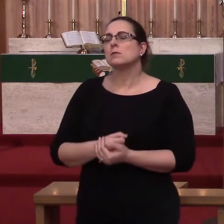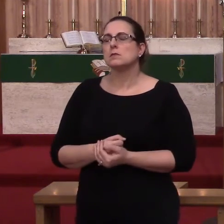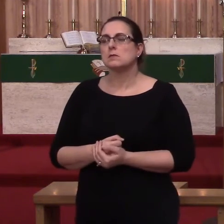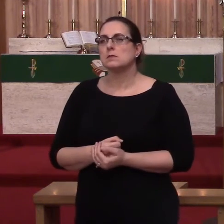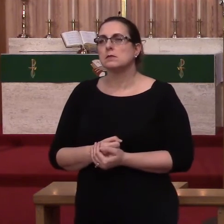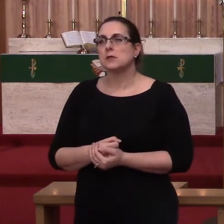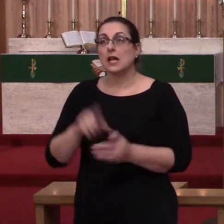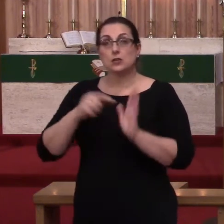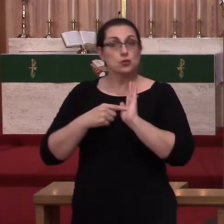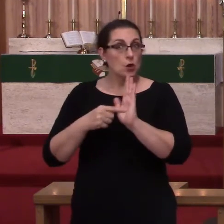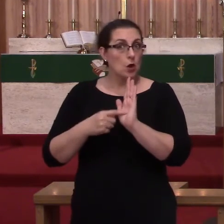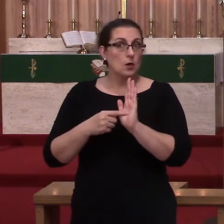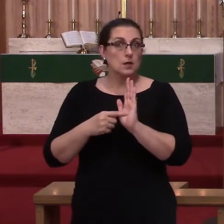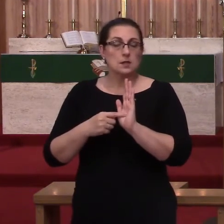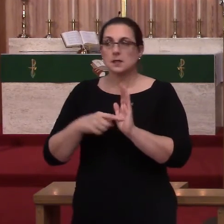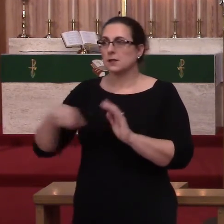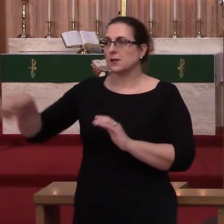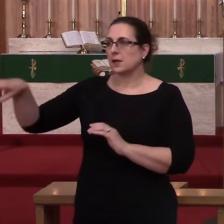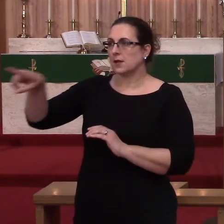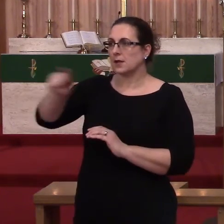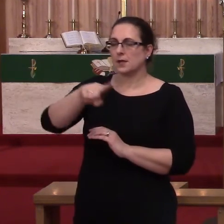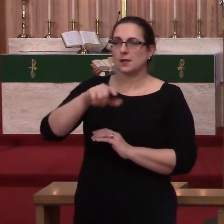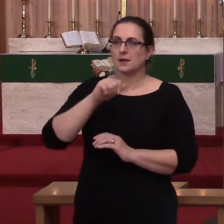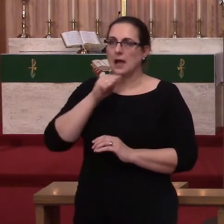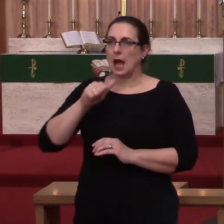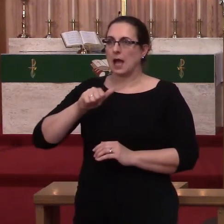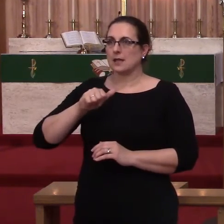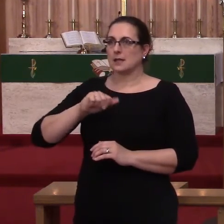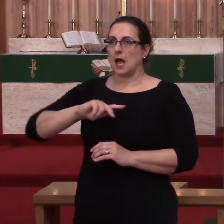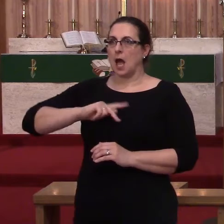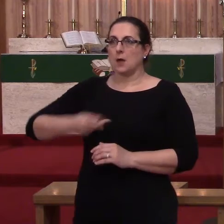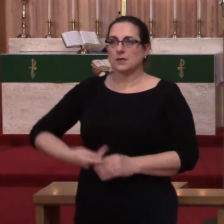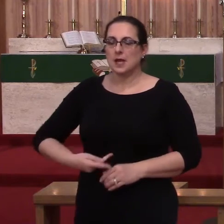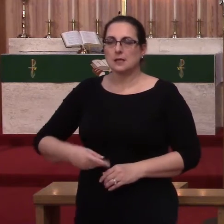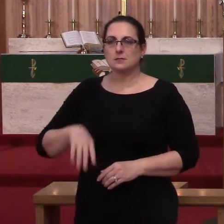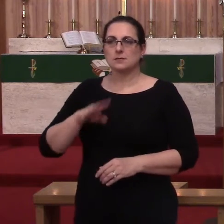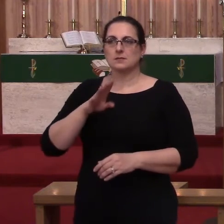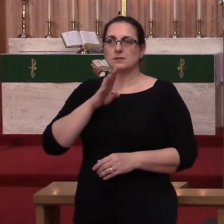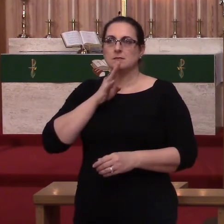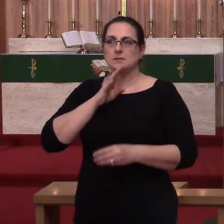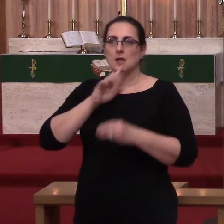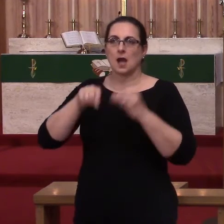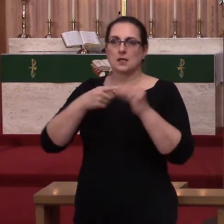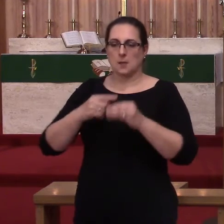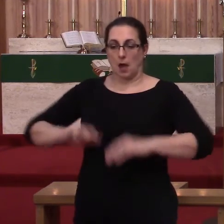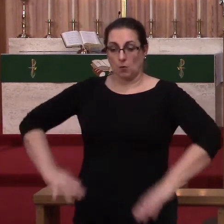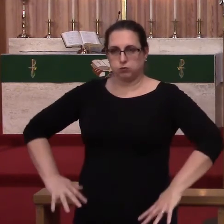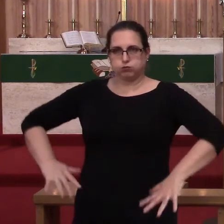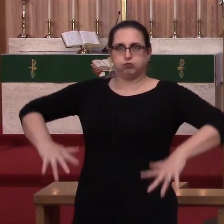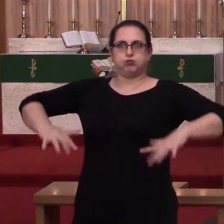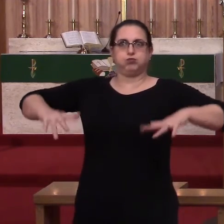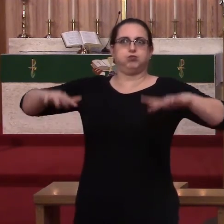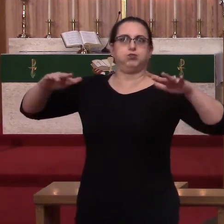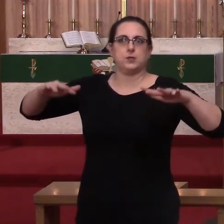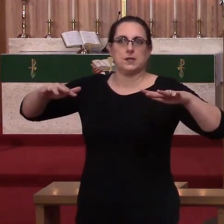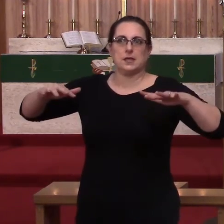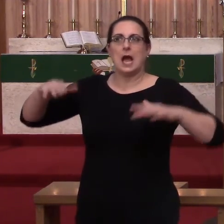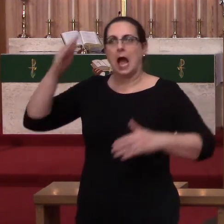That, hopefully you guys don't get offended because it talks about flooding. know that's still kind of a touchy subject here in Houston. But,